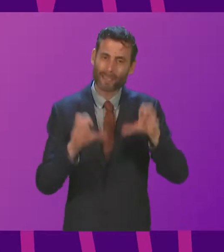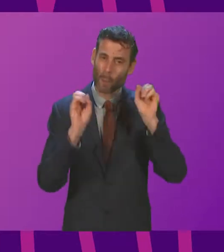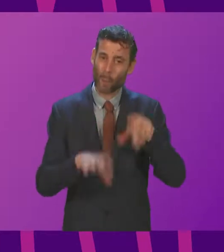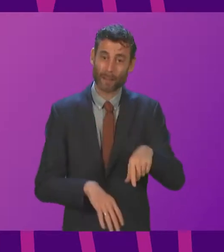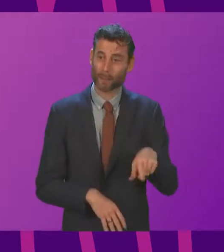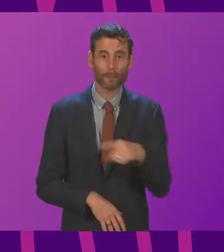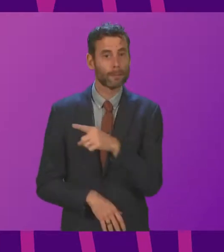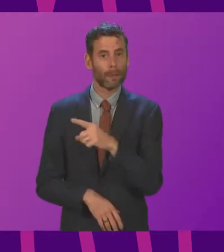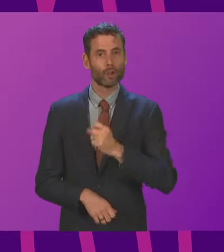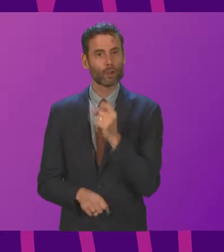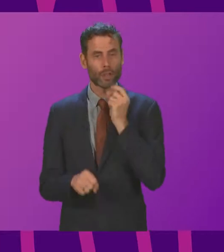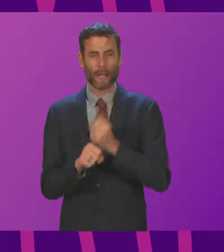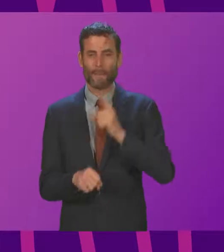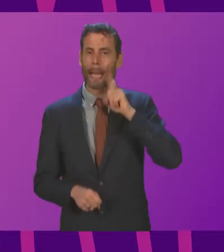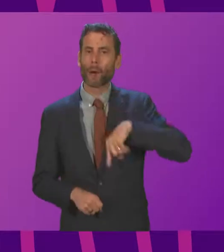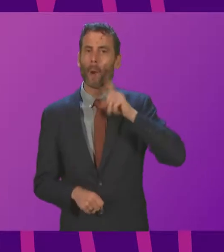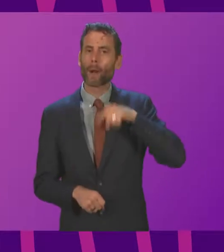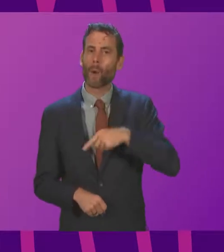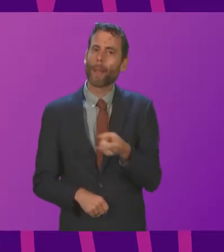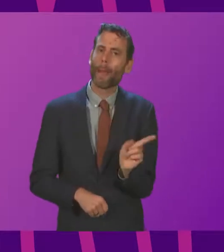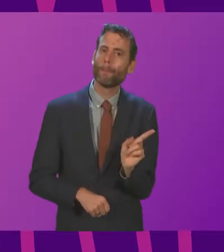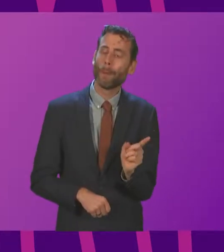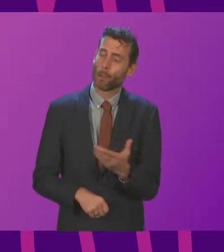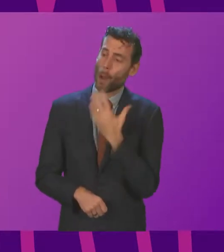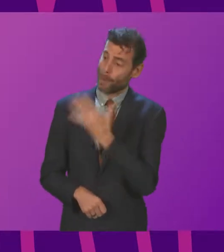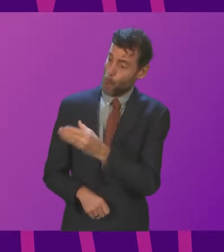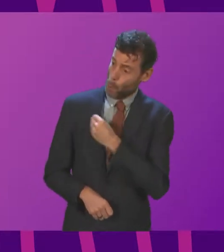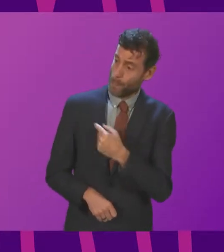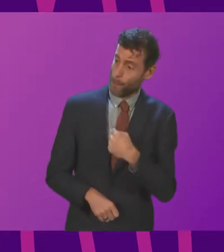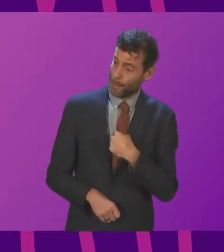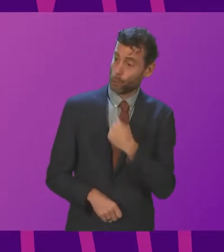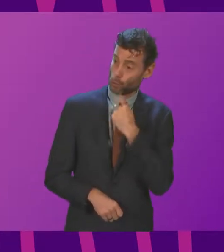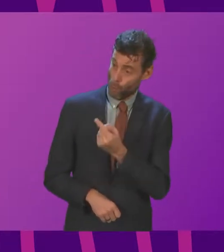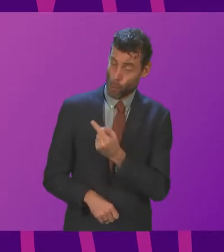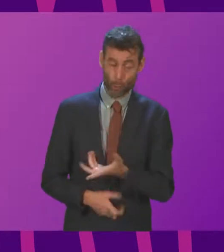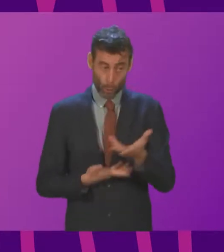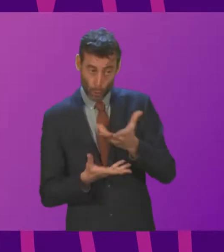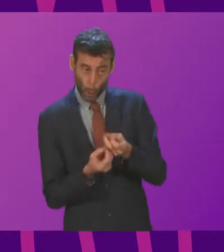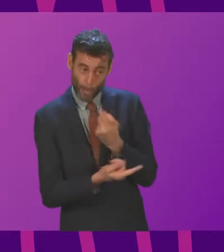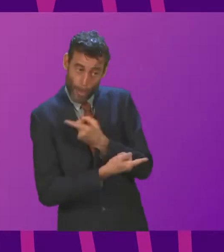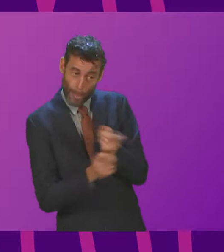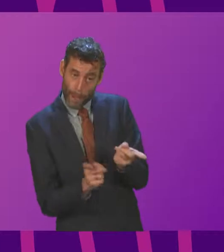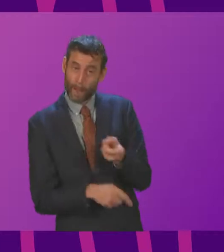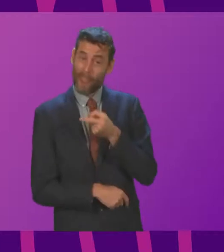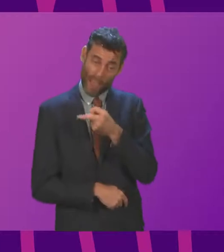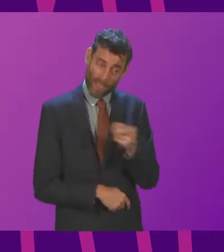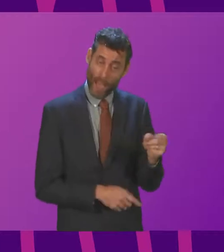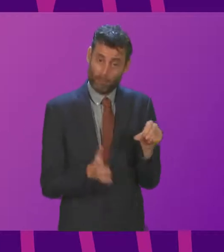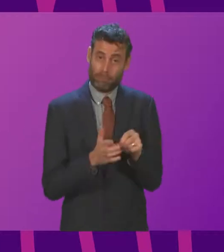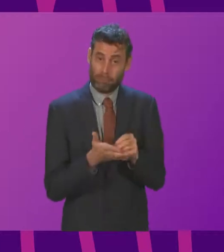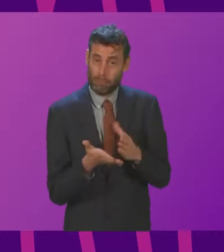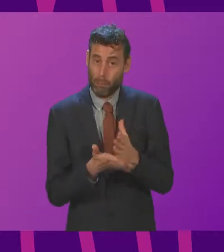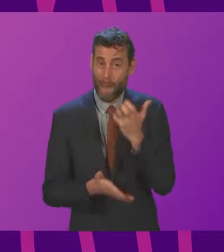repeatedly ignored. So, will she join me tomorrow in Glasgow to hear directly from them about the challenges they face every day?